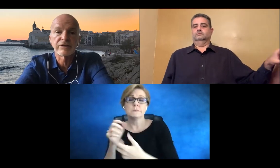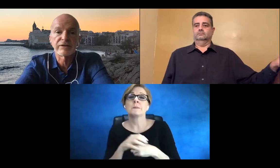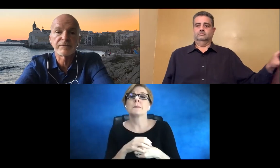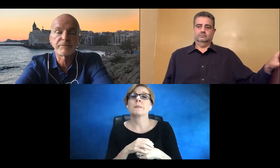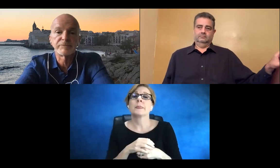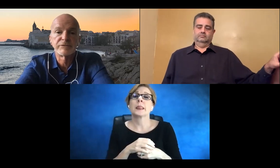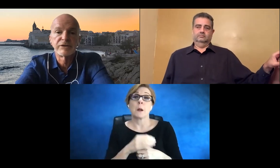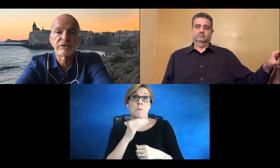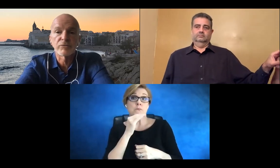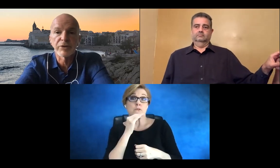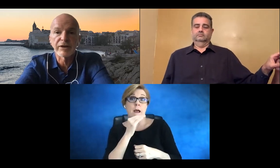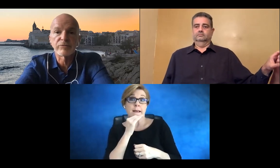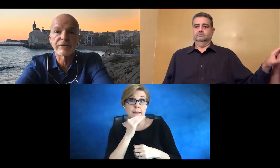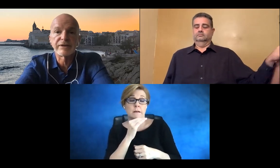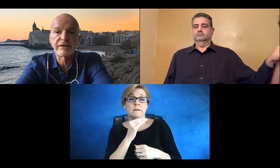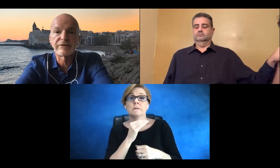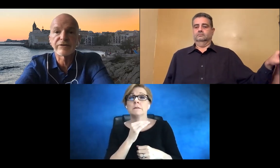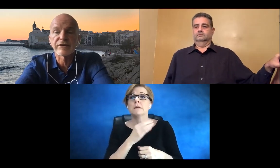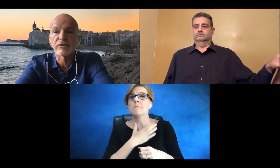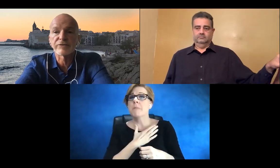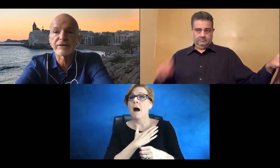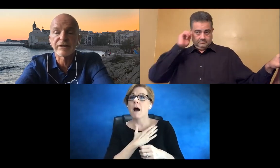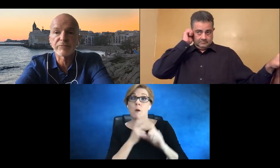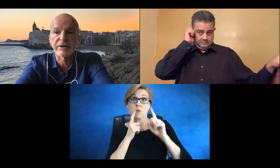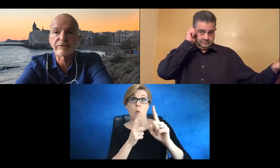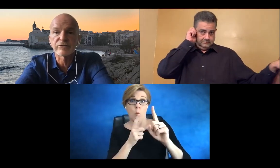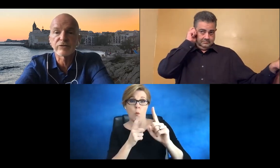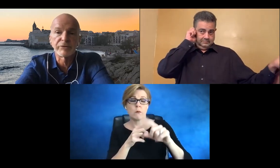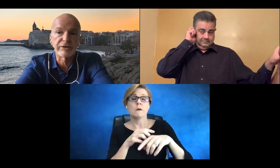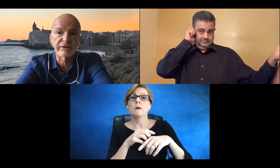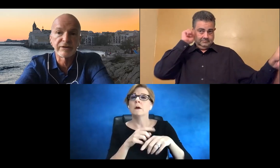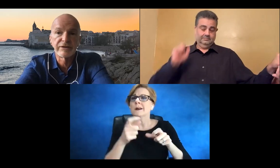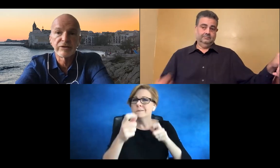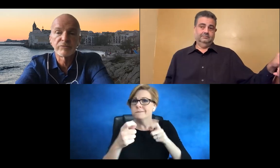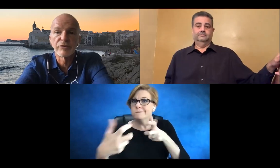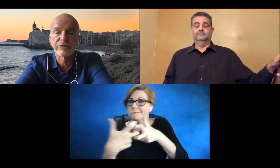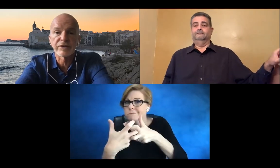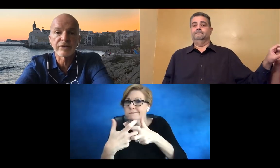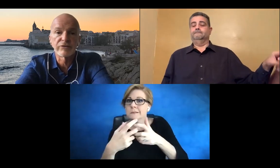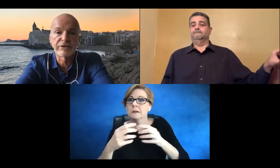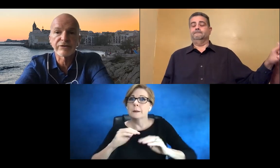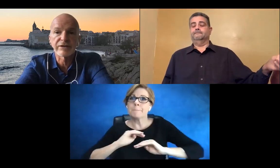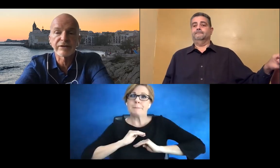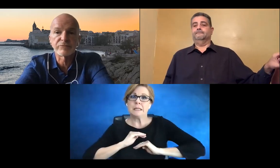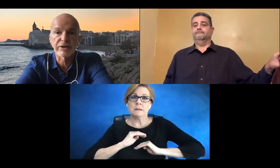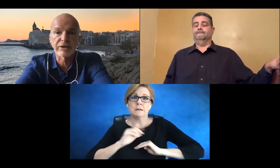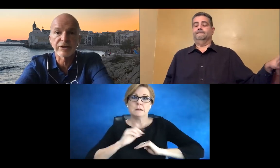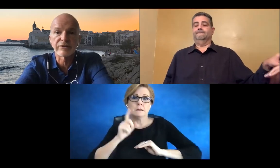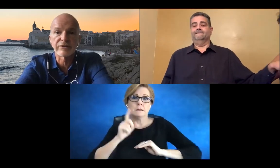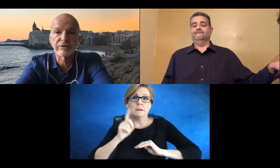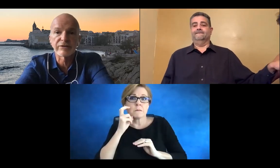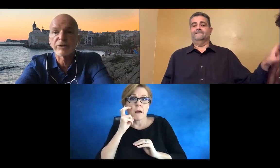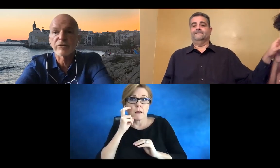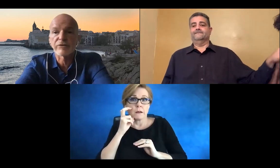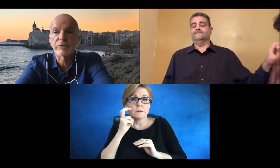comply with the needs of the deafblind community, both low vision and Braille,